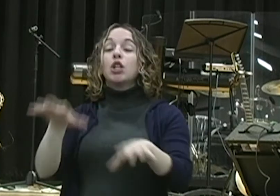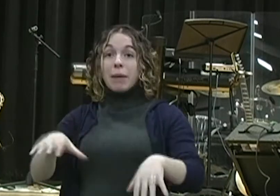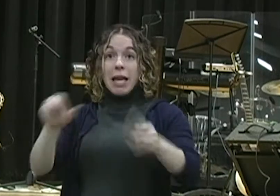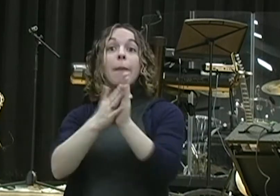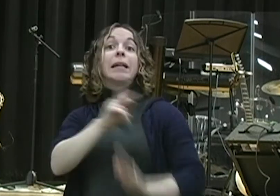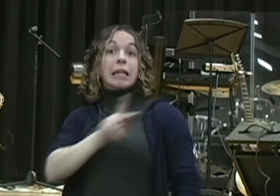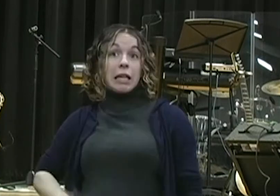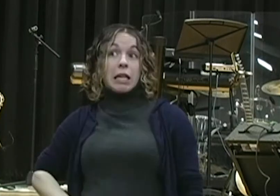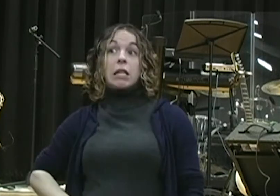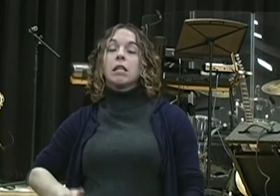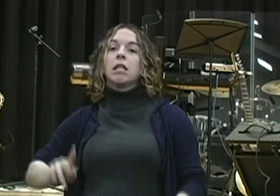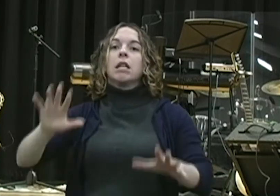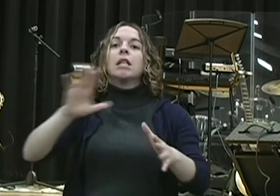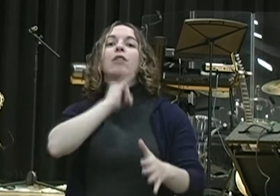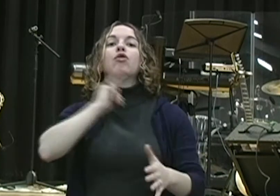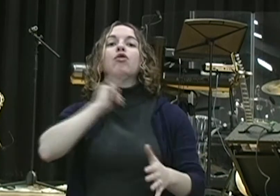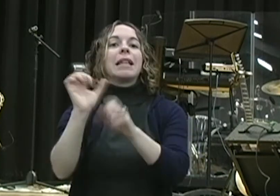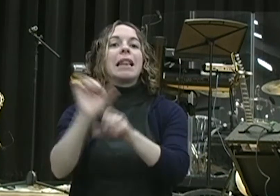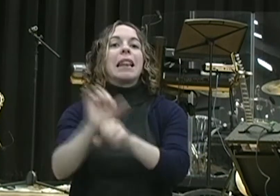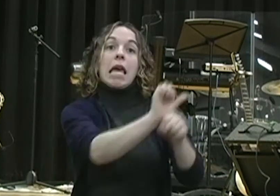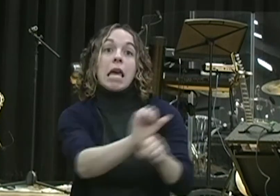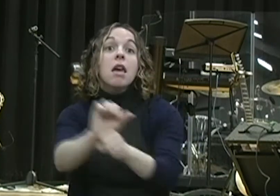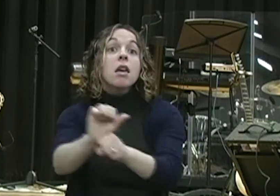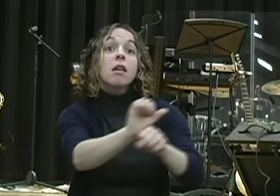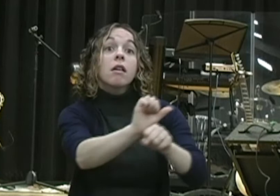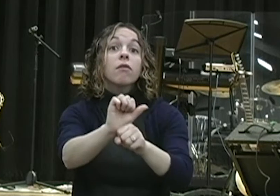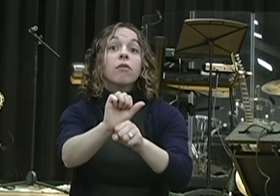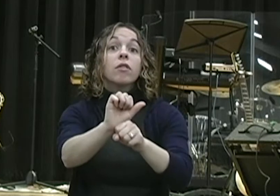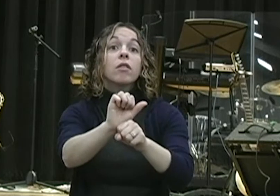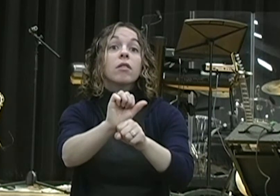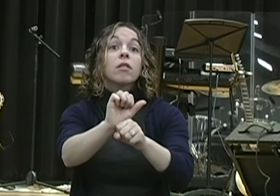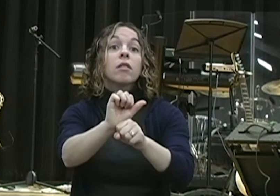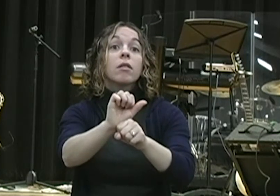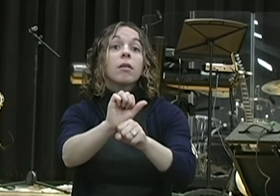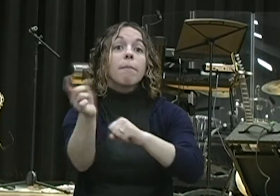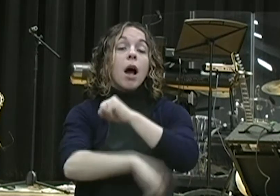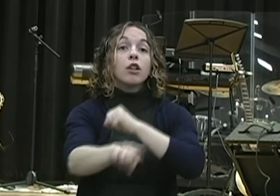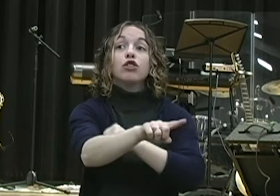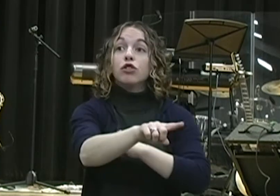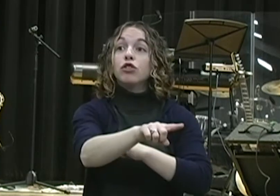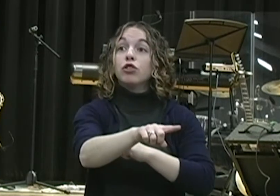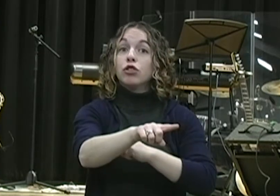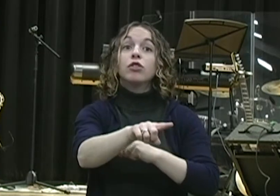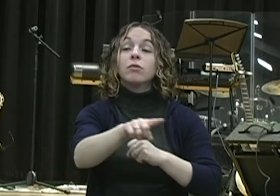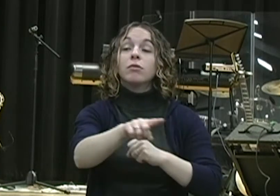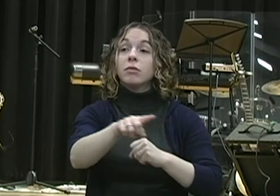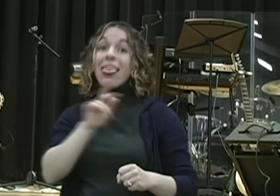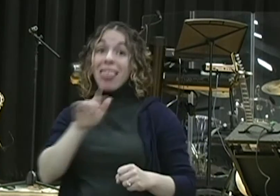children of Israel are going to be released to go back home. And so Daniel is doing counting on his fingers, and he's saying, we're coming to 70